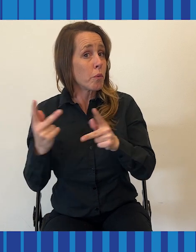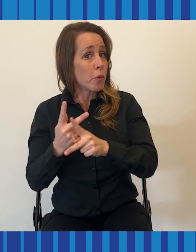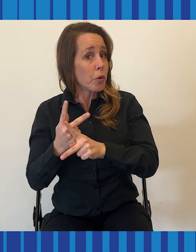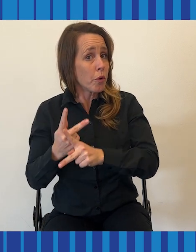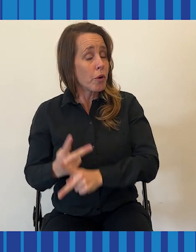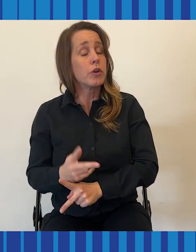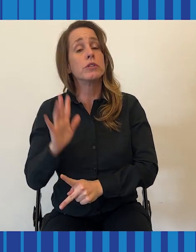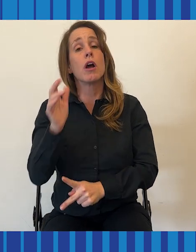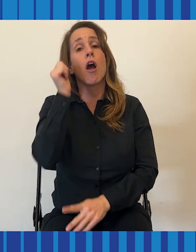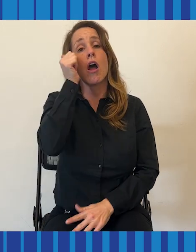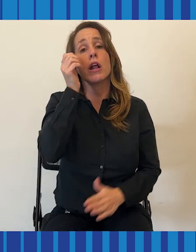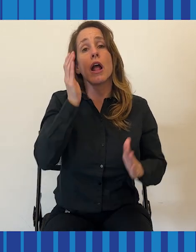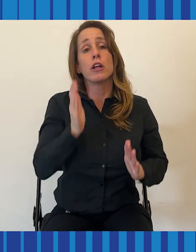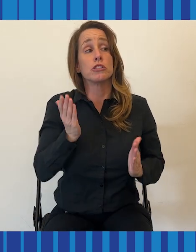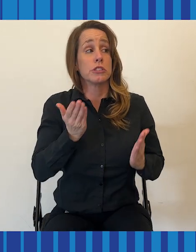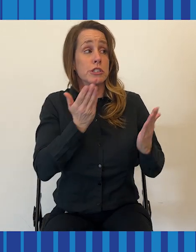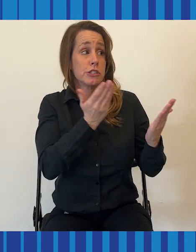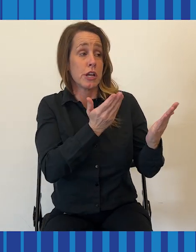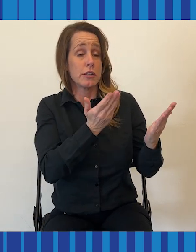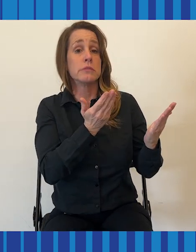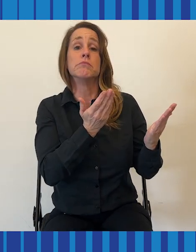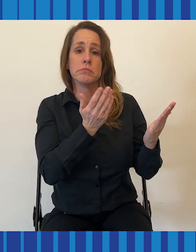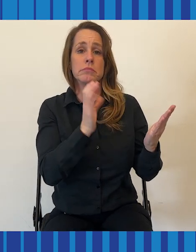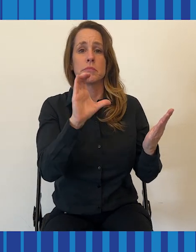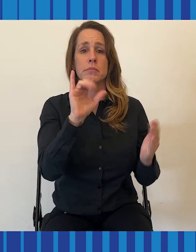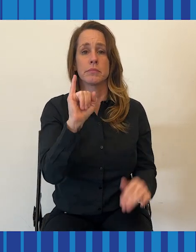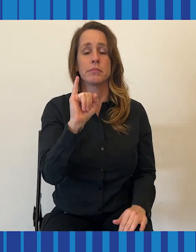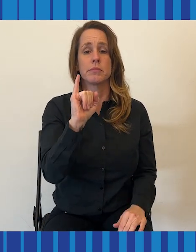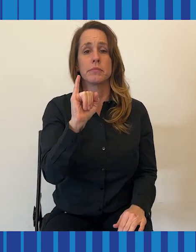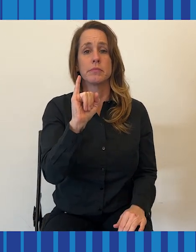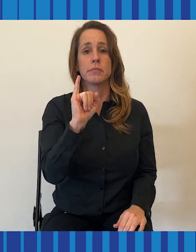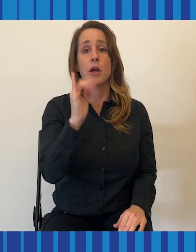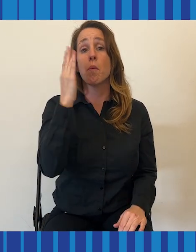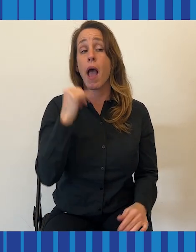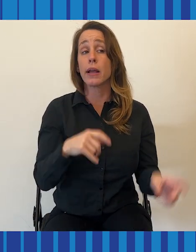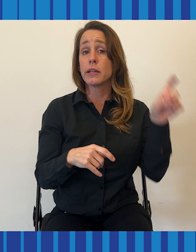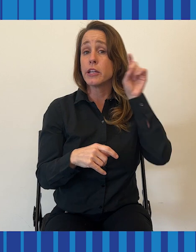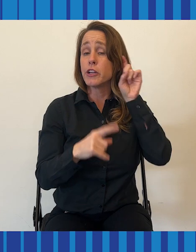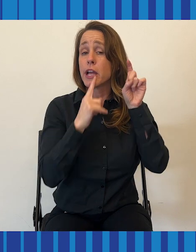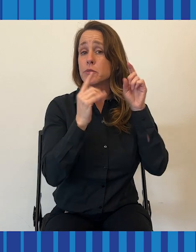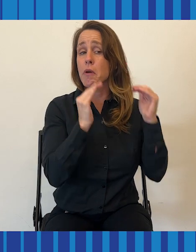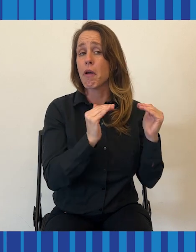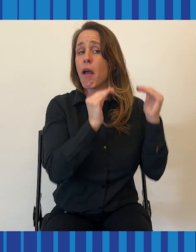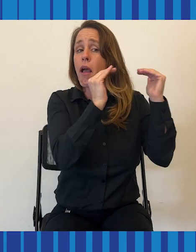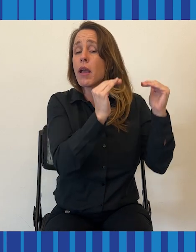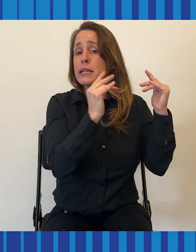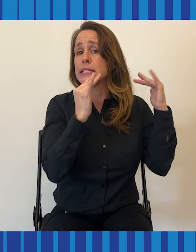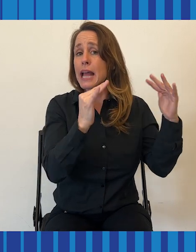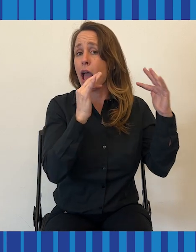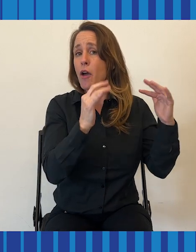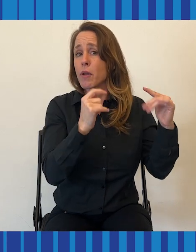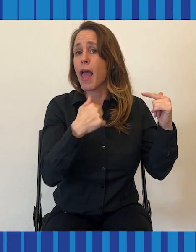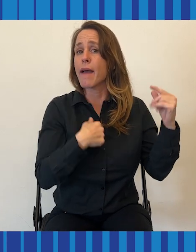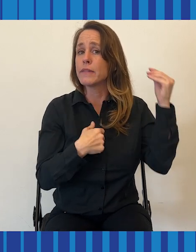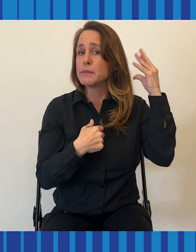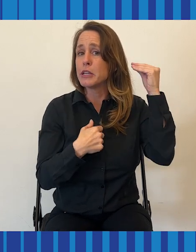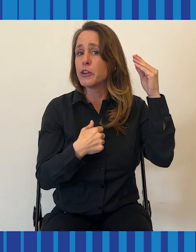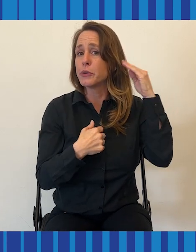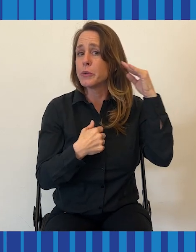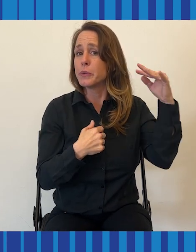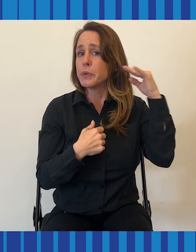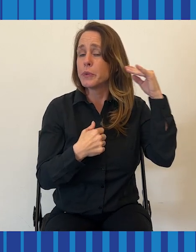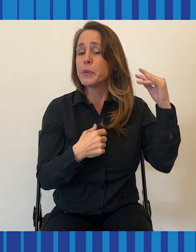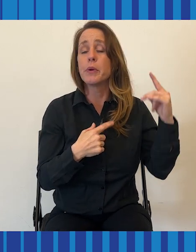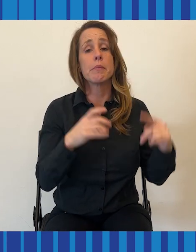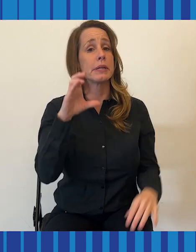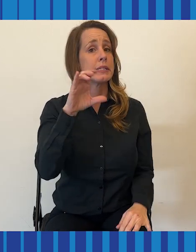worsened, her audiologist suggested getting a cochlear implant. Whereas a hearing aid amplifies sound and plays it through a tiny speaker by